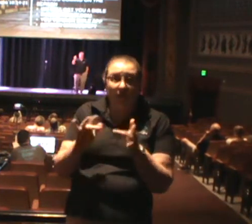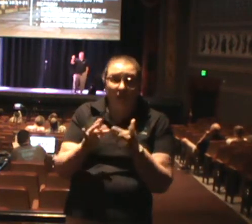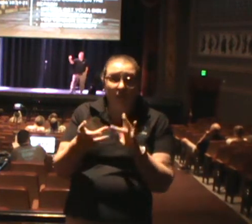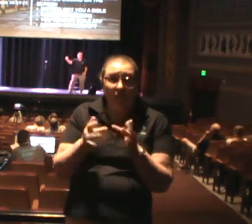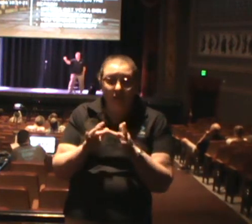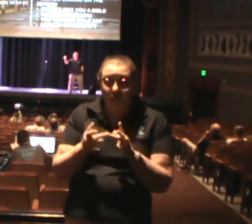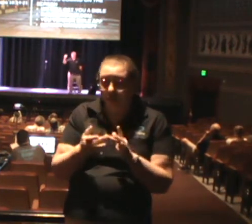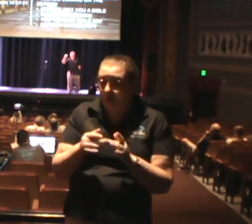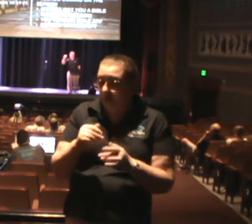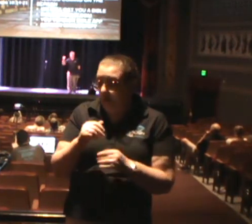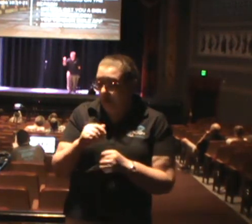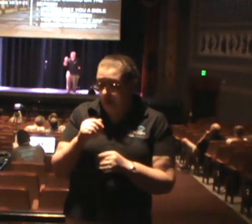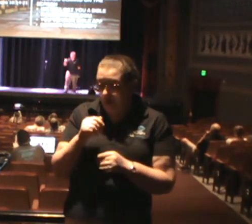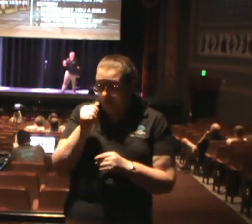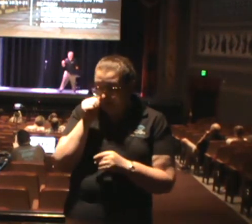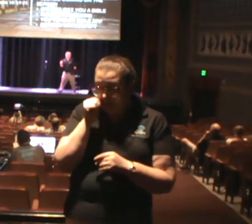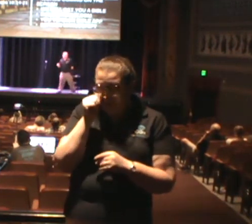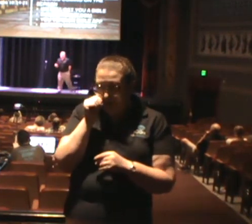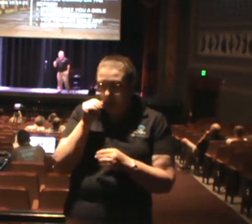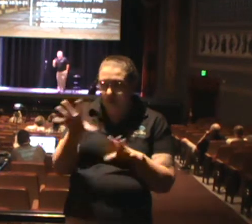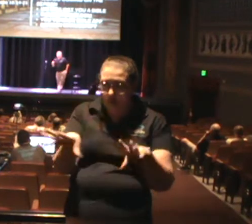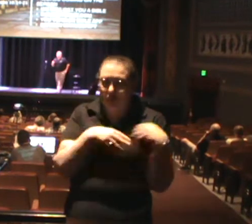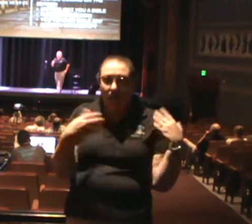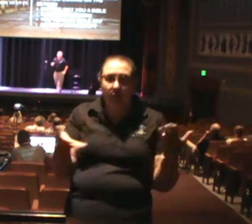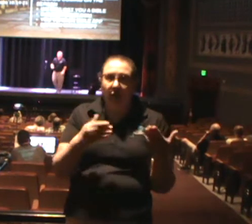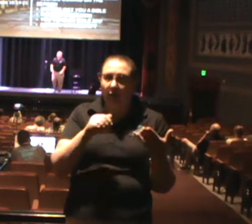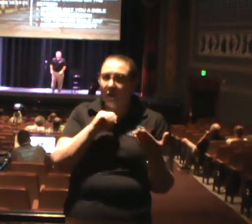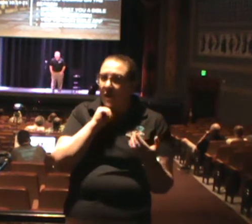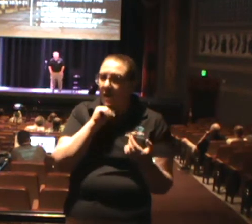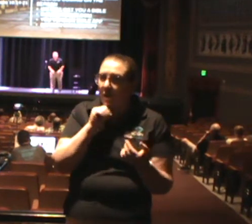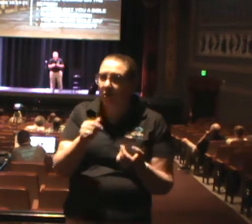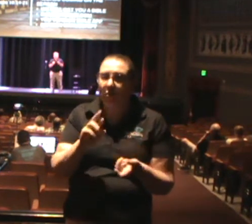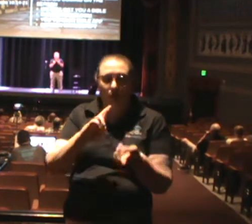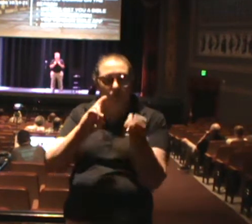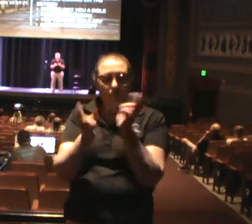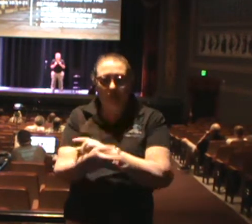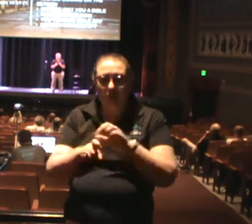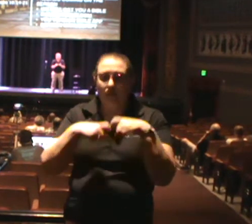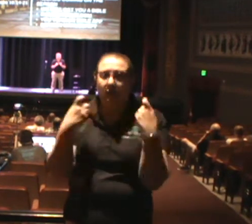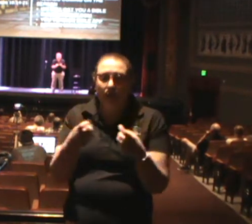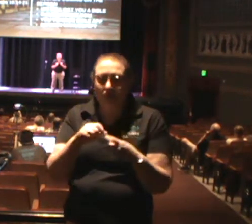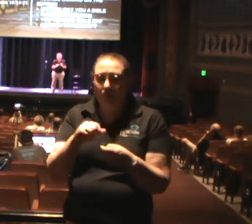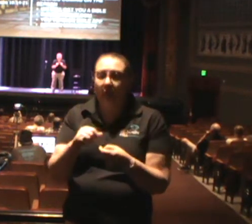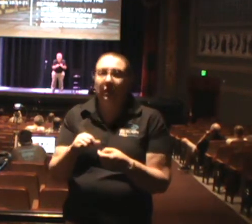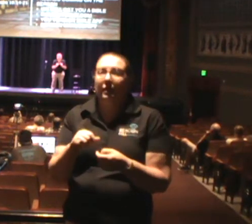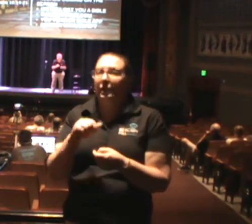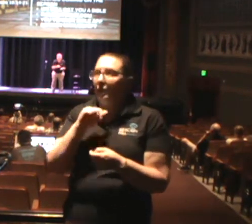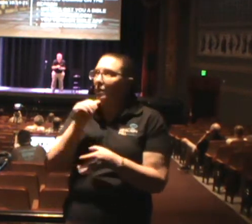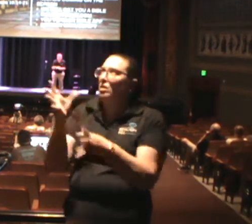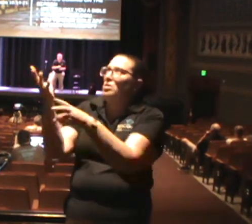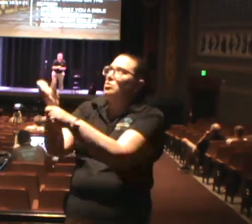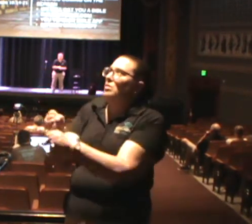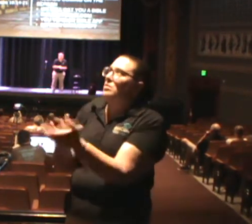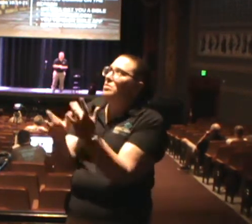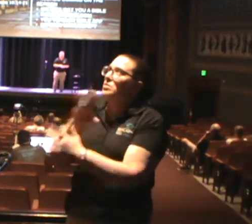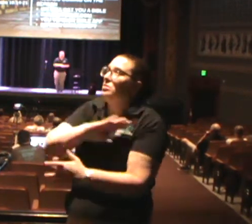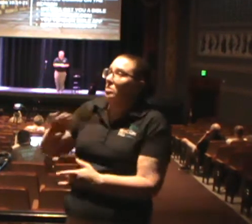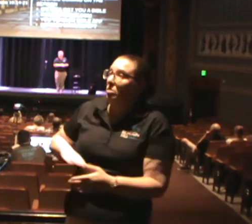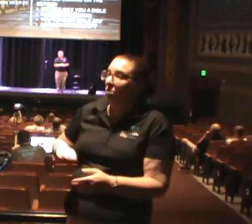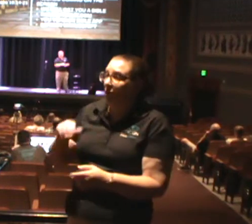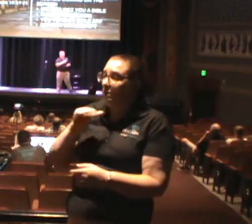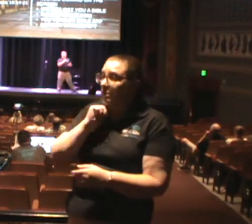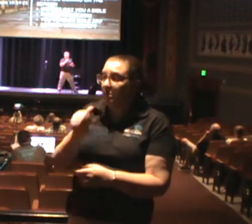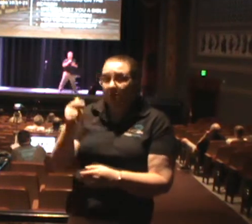and you tune off without repenting of your sins and trusting in Jesus Christ, it's not because you have not had the opportunity this morning.